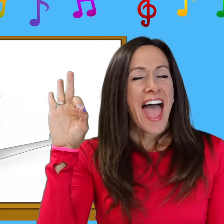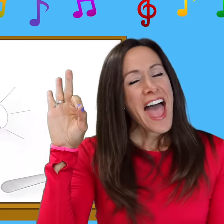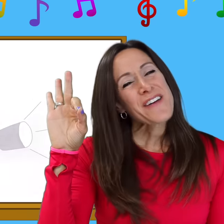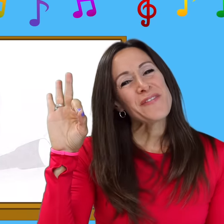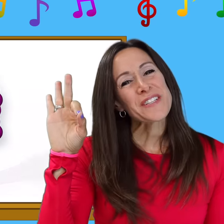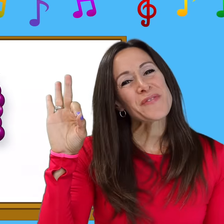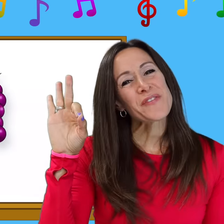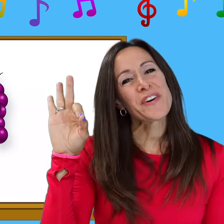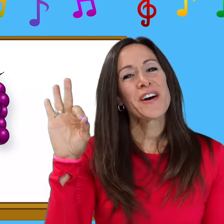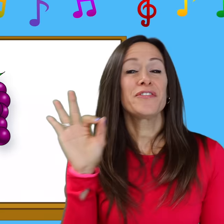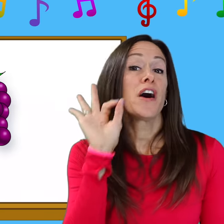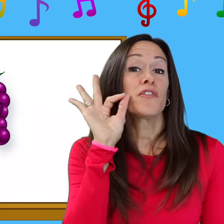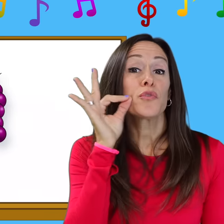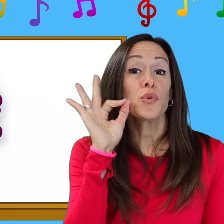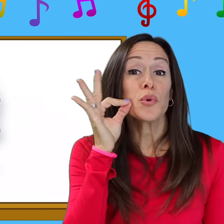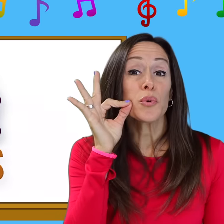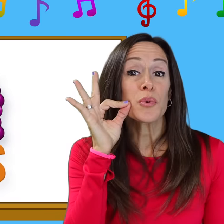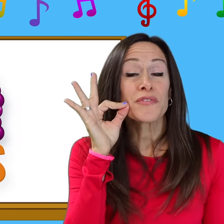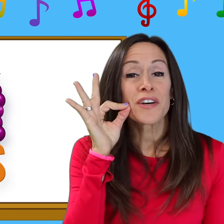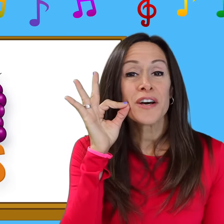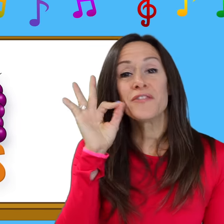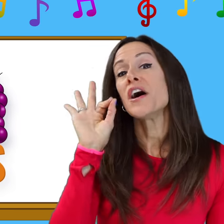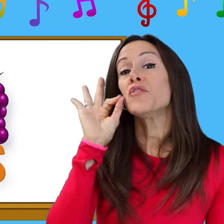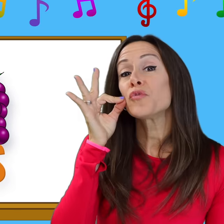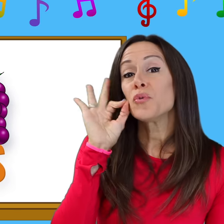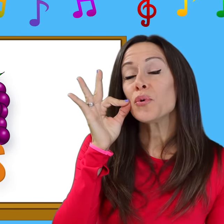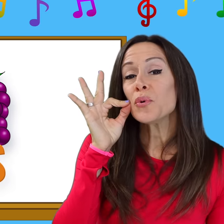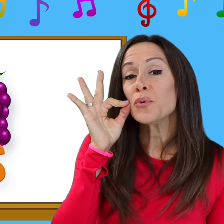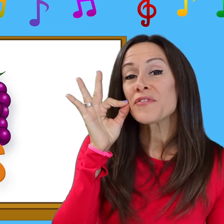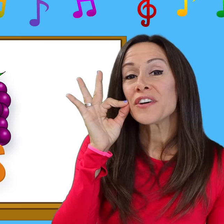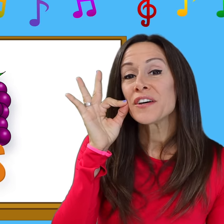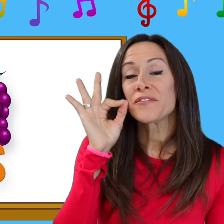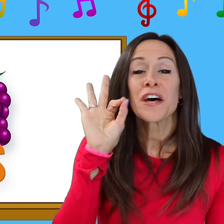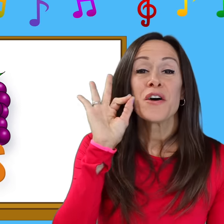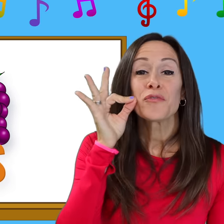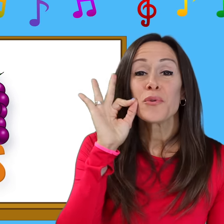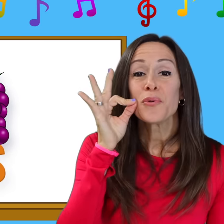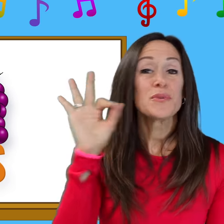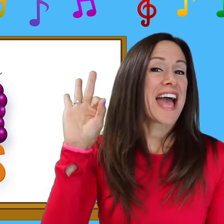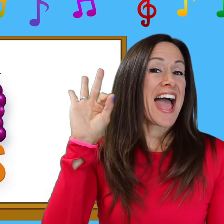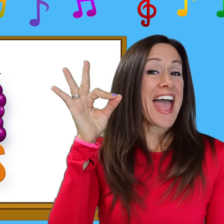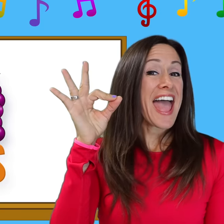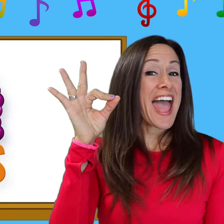is for f-f-fruit, f-f-fruit, f-f-fruit F